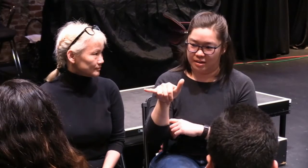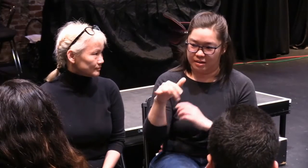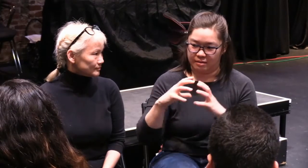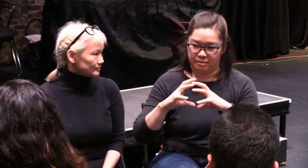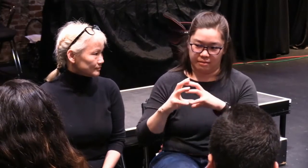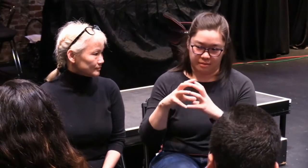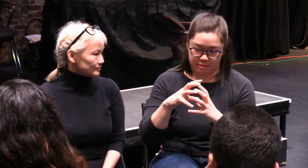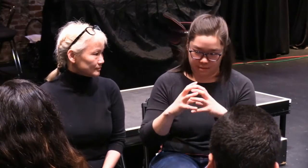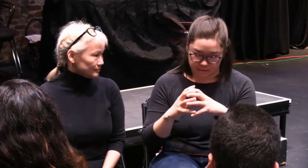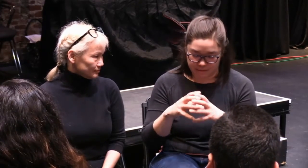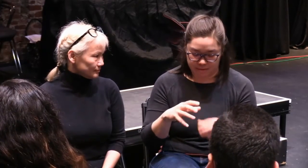Intersectionality.